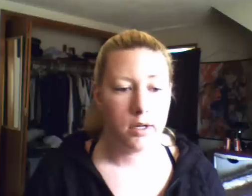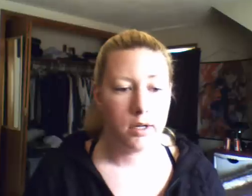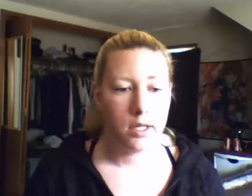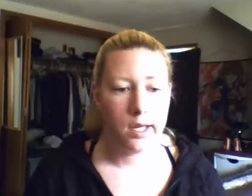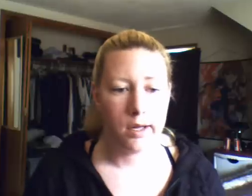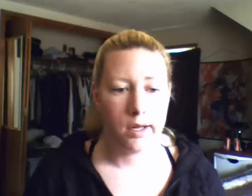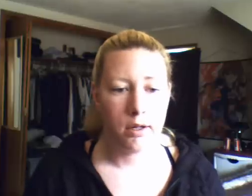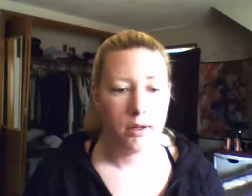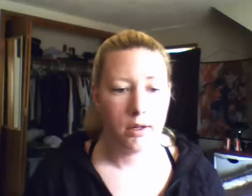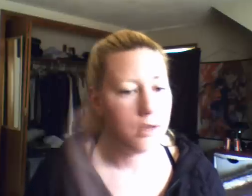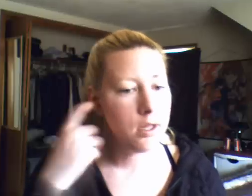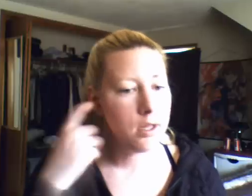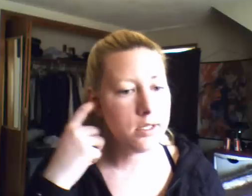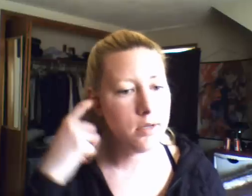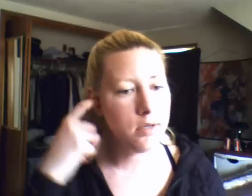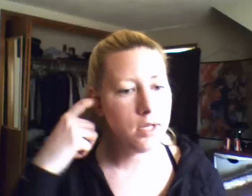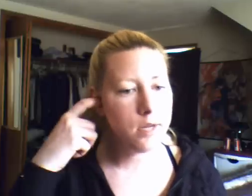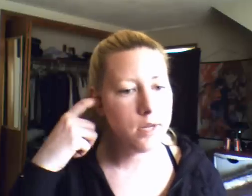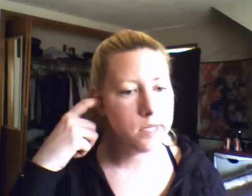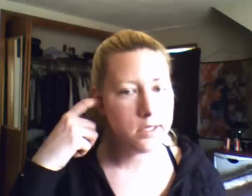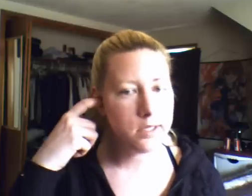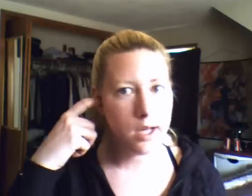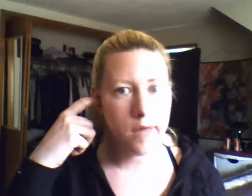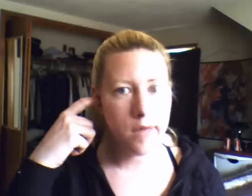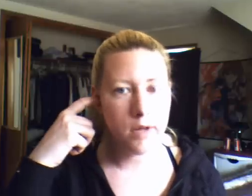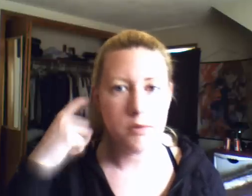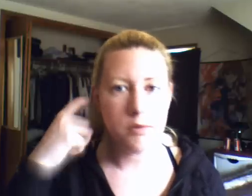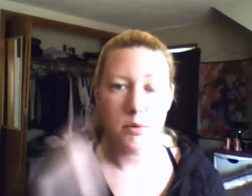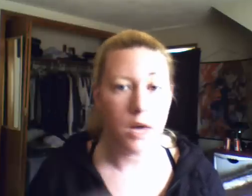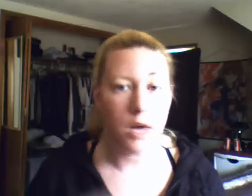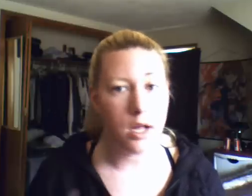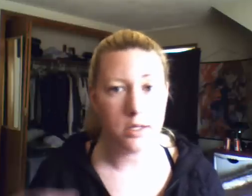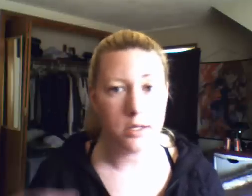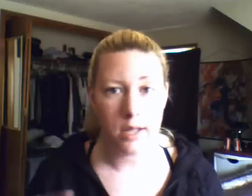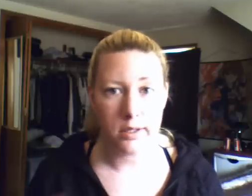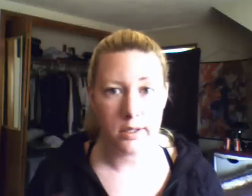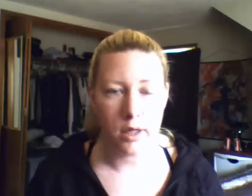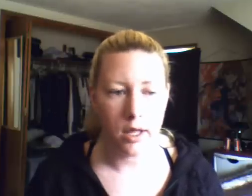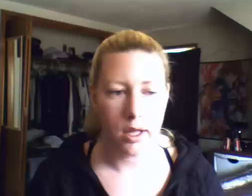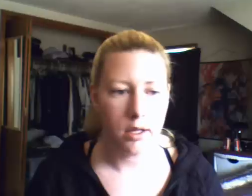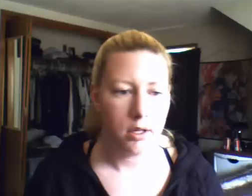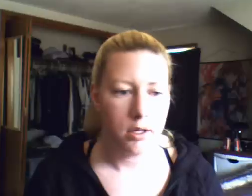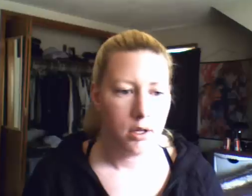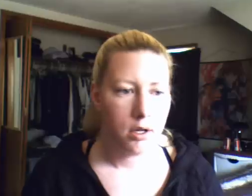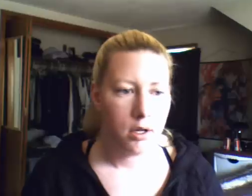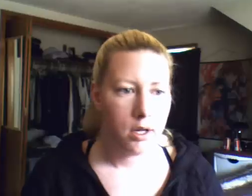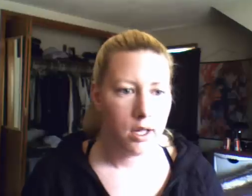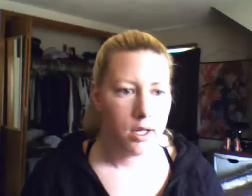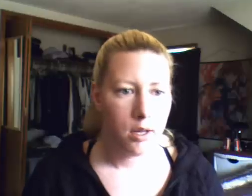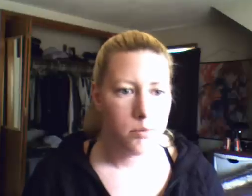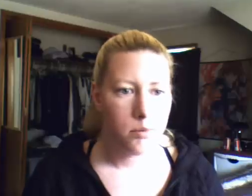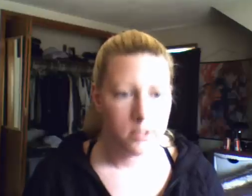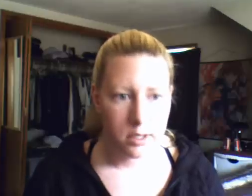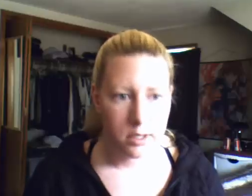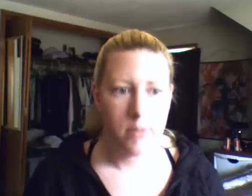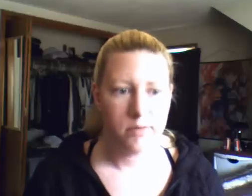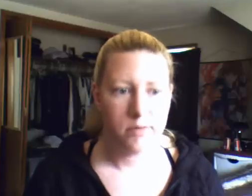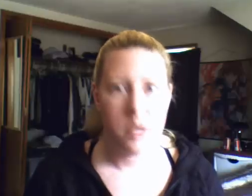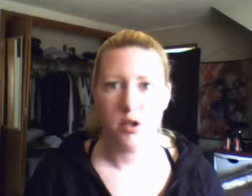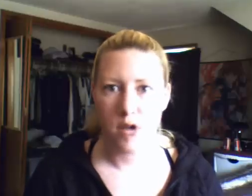uh yeah that's the only kind of pains that I have now no more headaches that's the good thing but facial